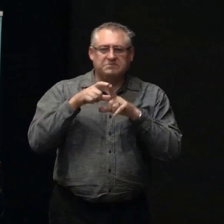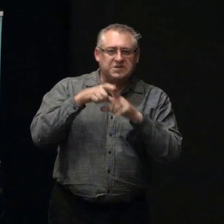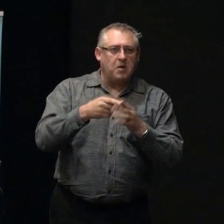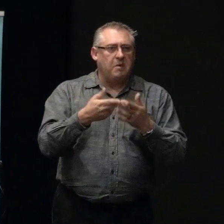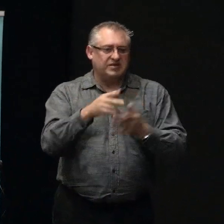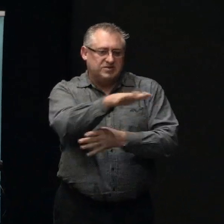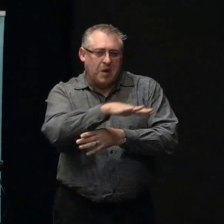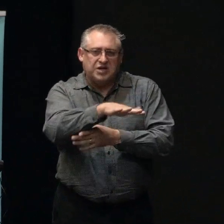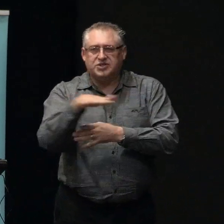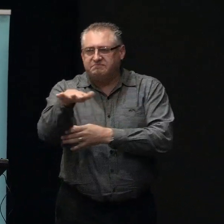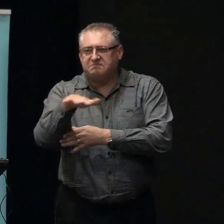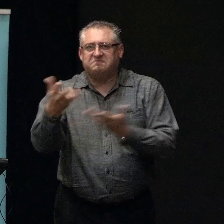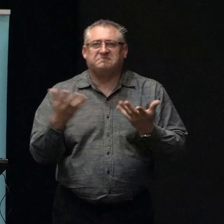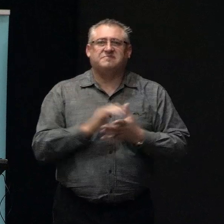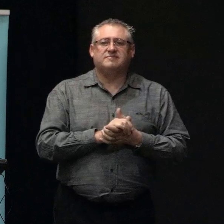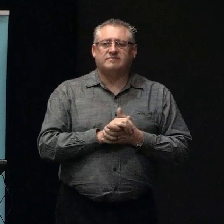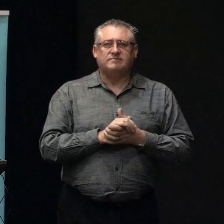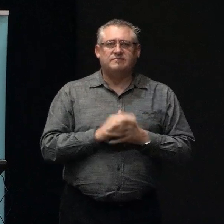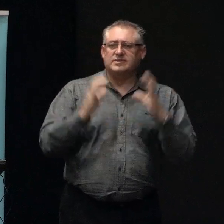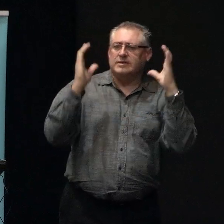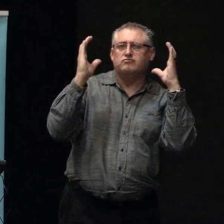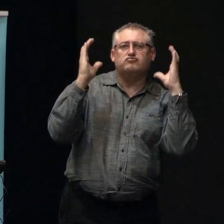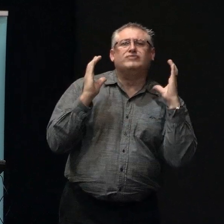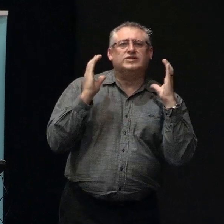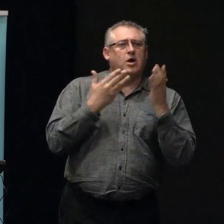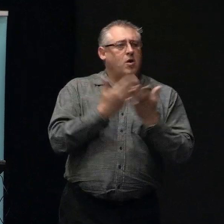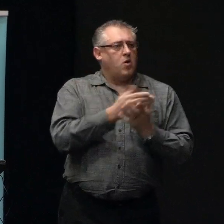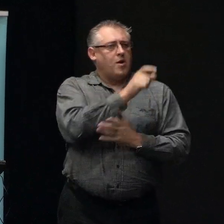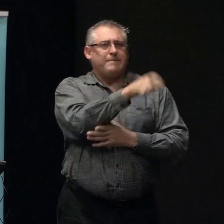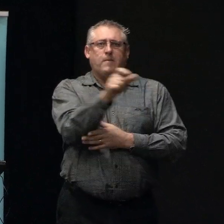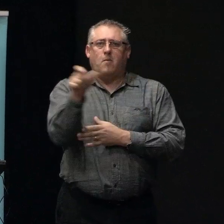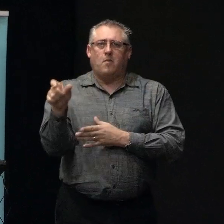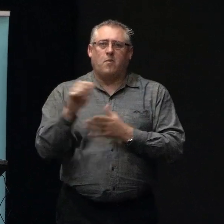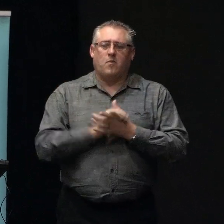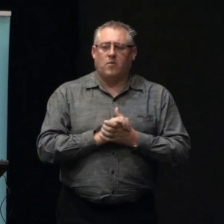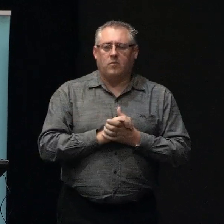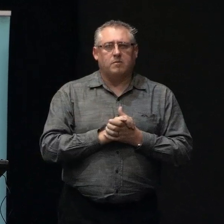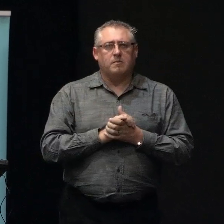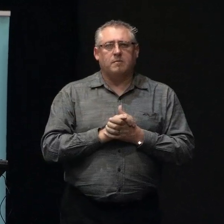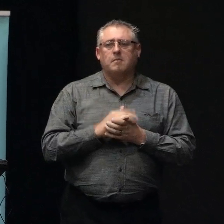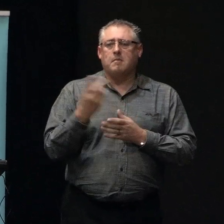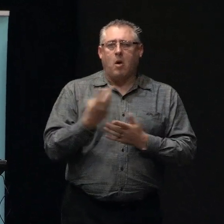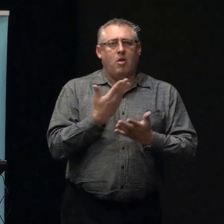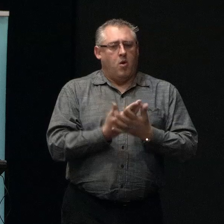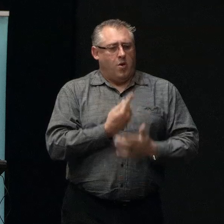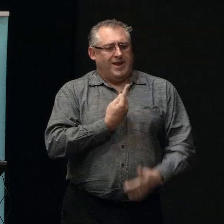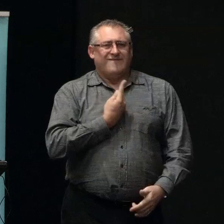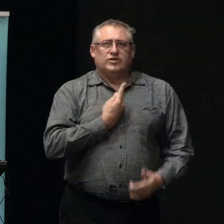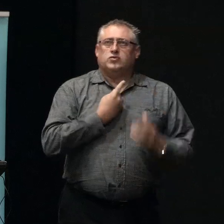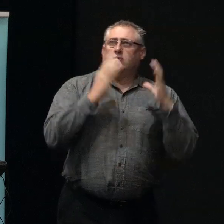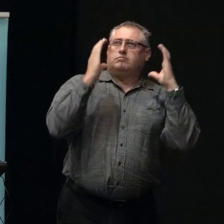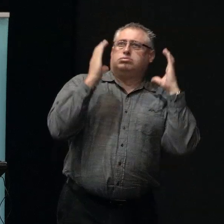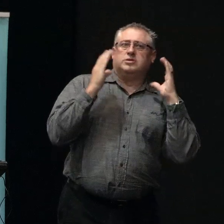situations. And the pressures that it actually has put on people, both on individual pressures,